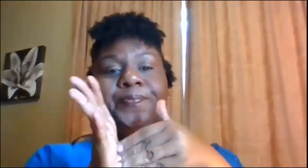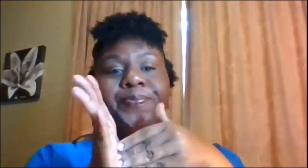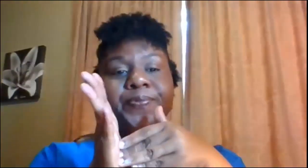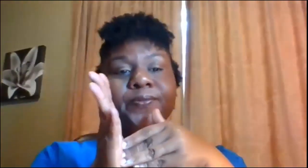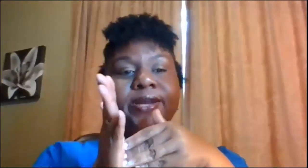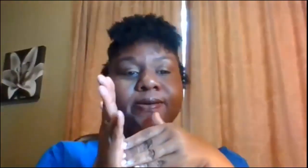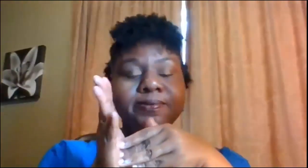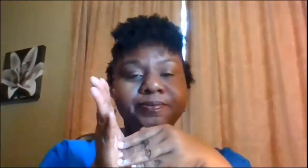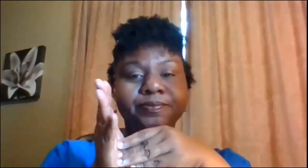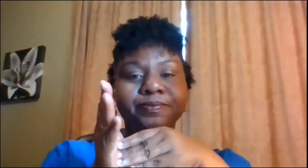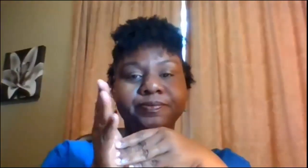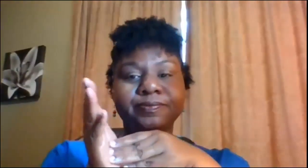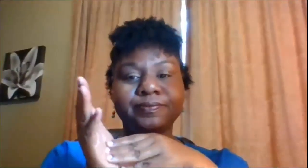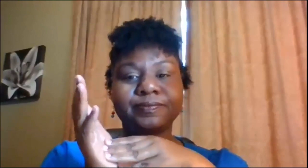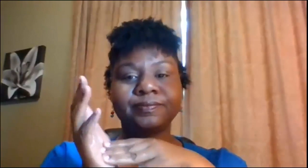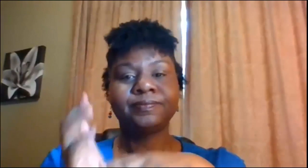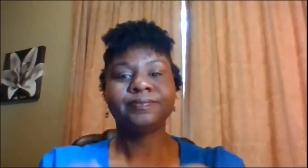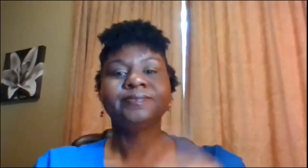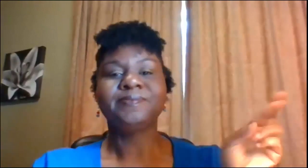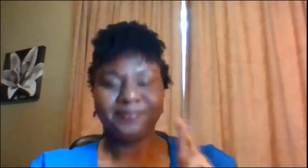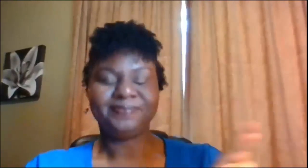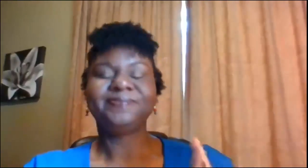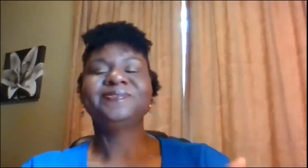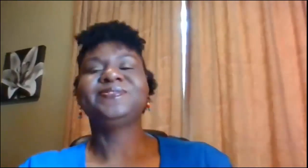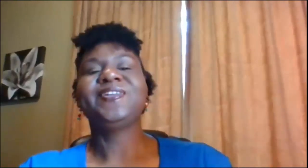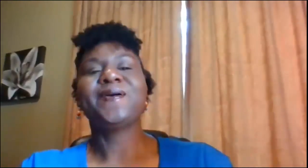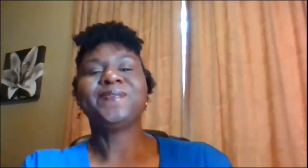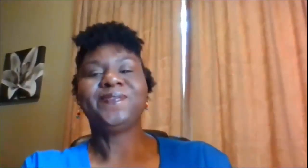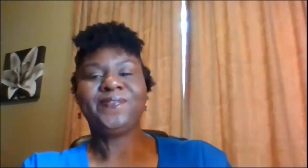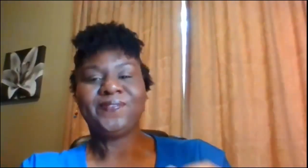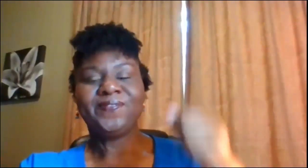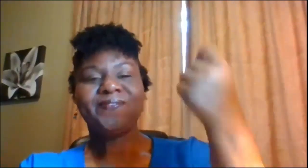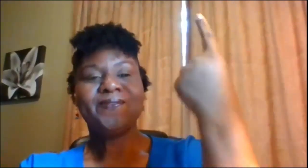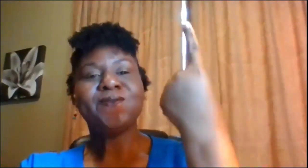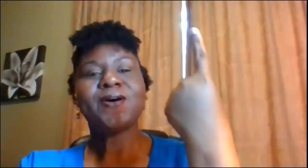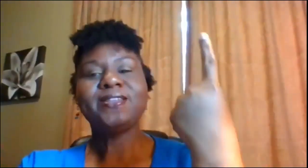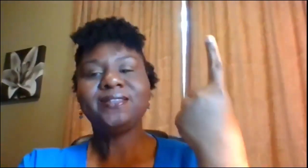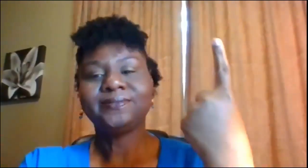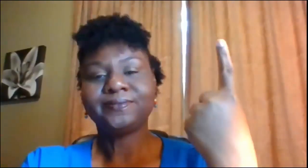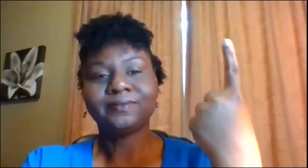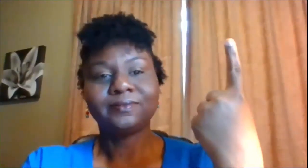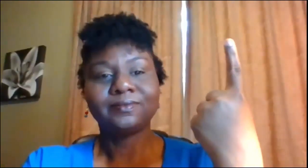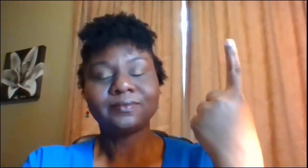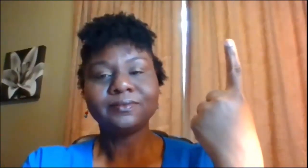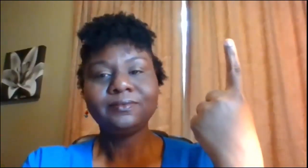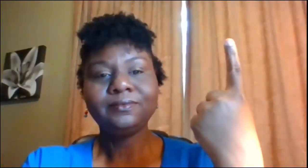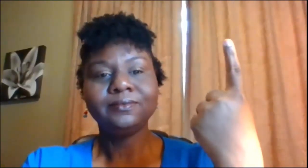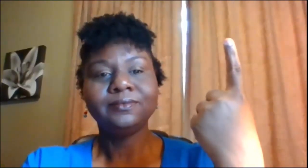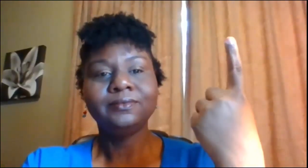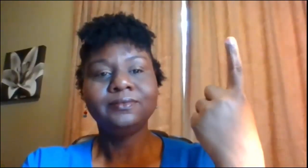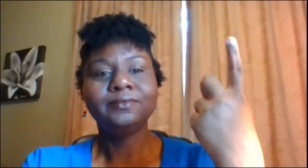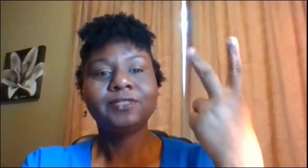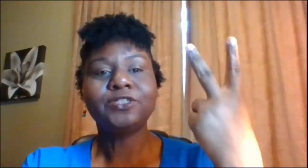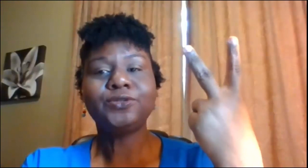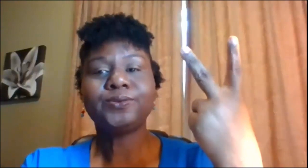ready okay one two